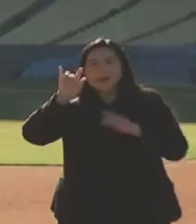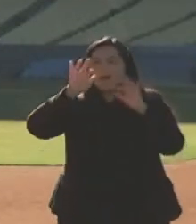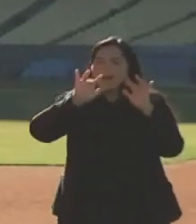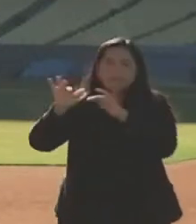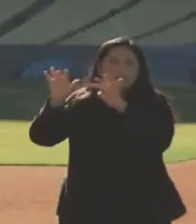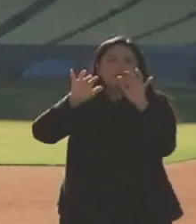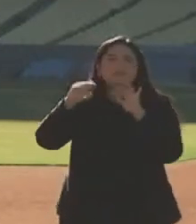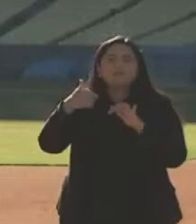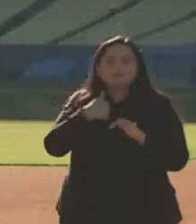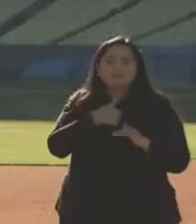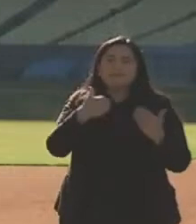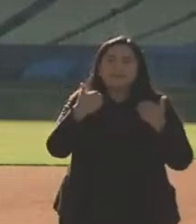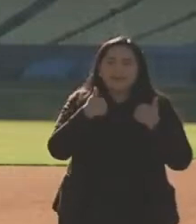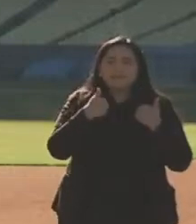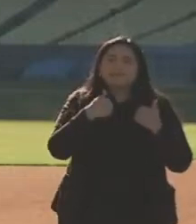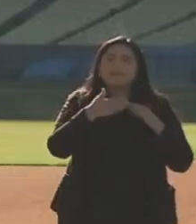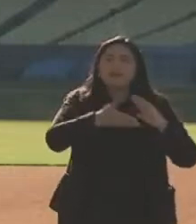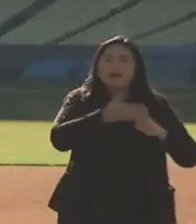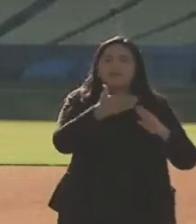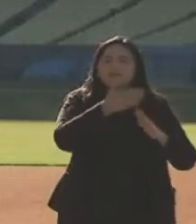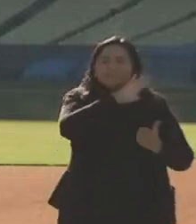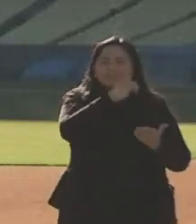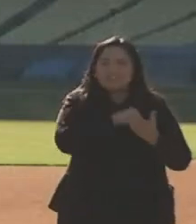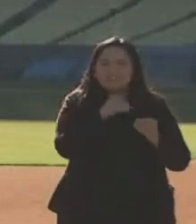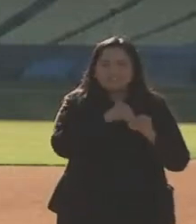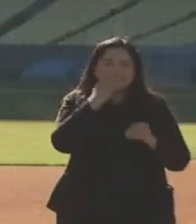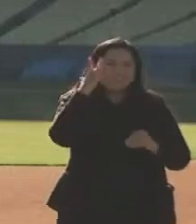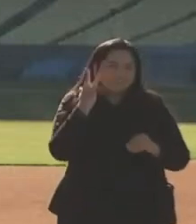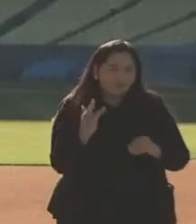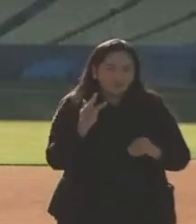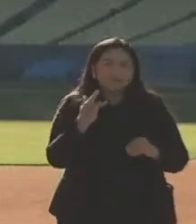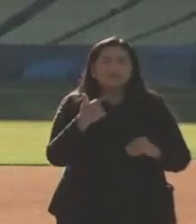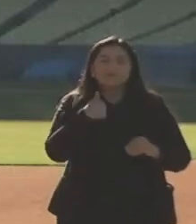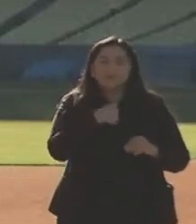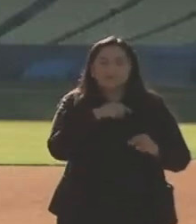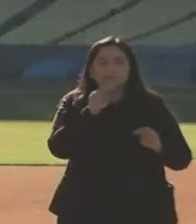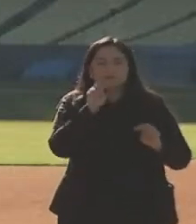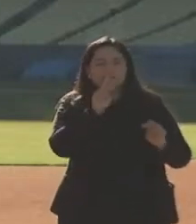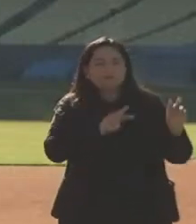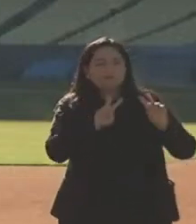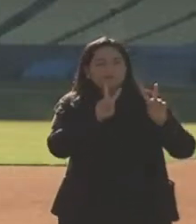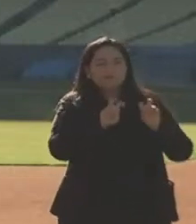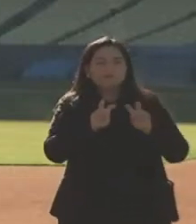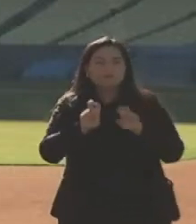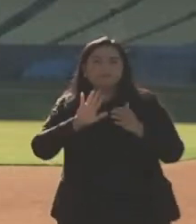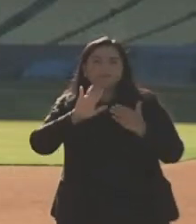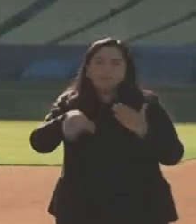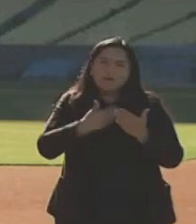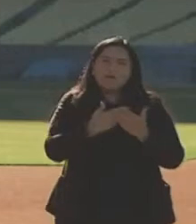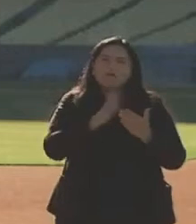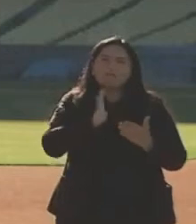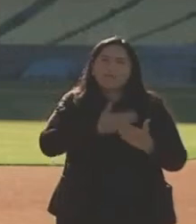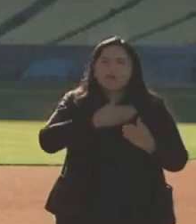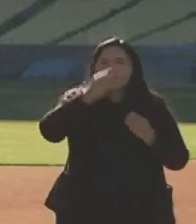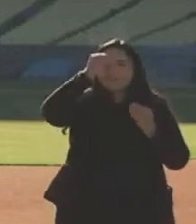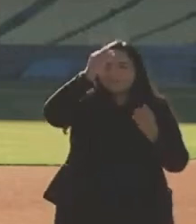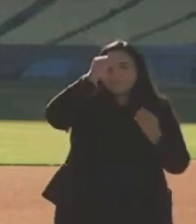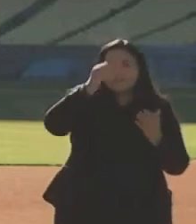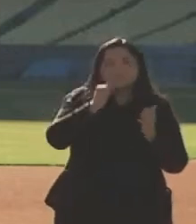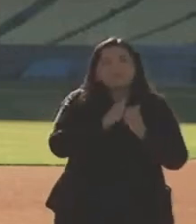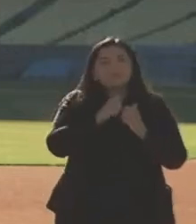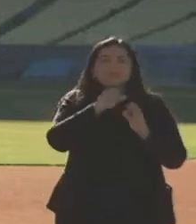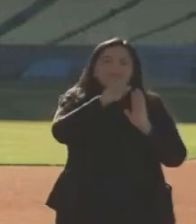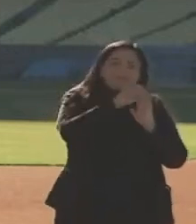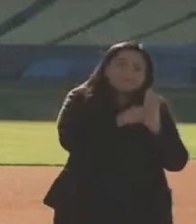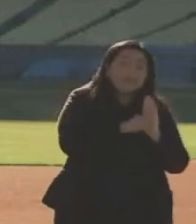joint operations center in the state of California. We look at all the intel with our federal partners, with our state partners, some international partners